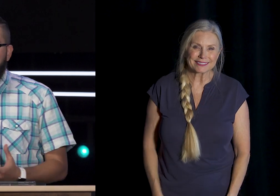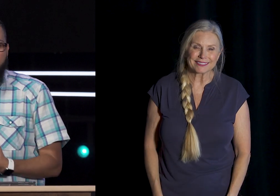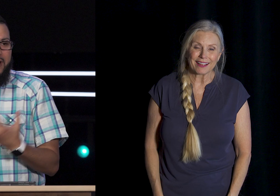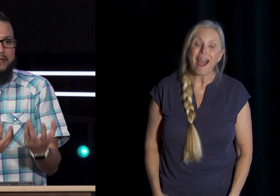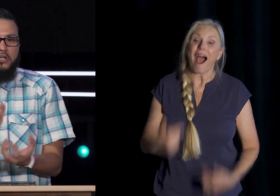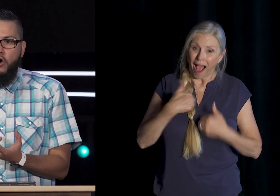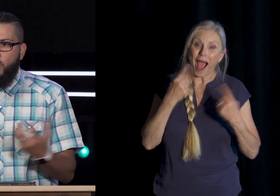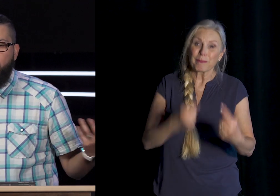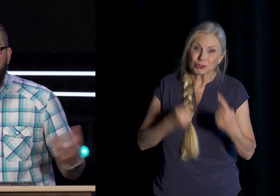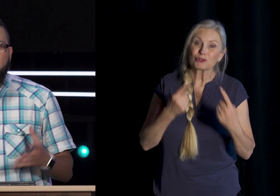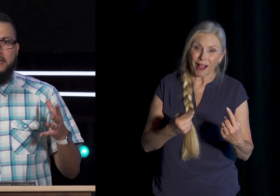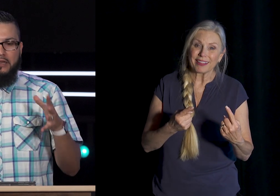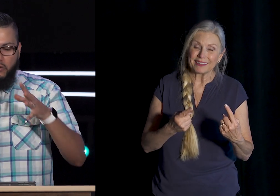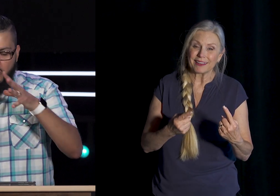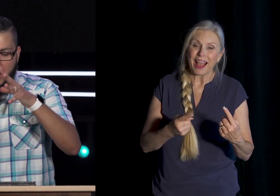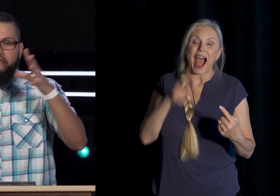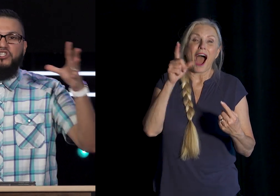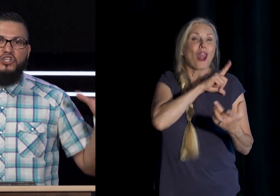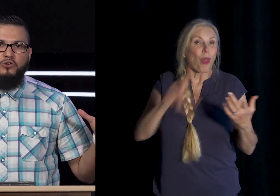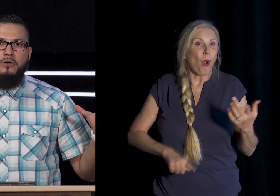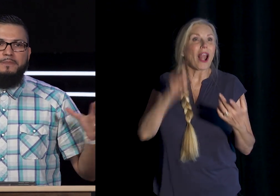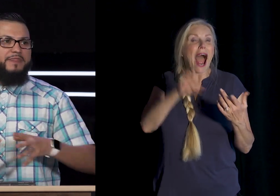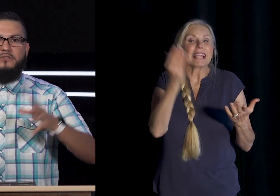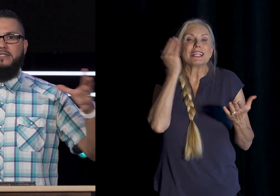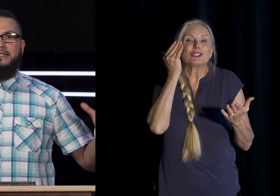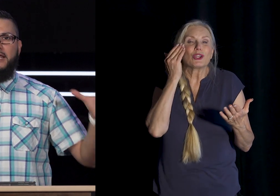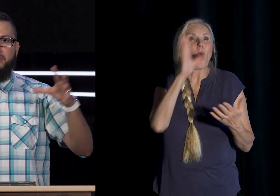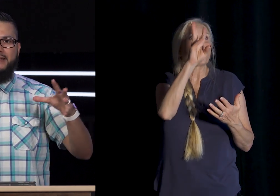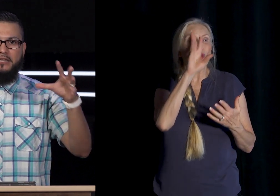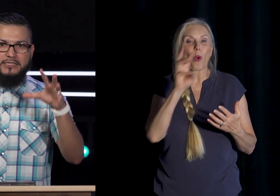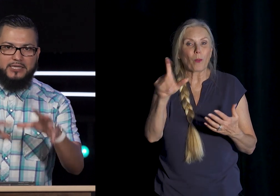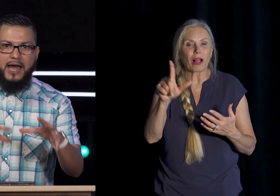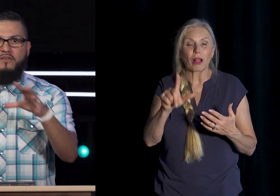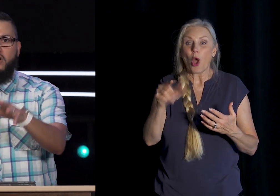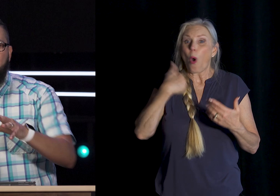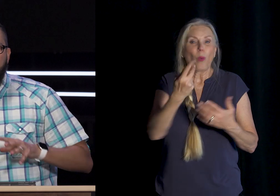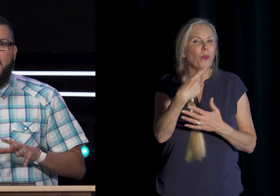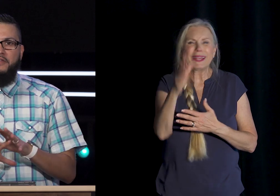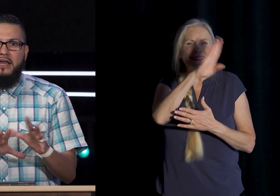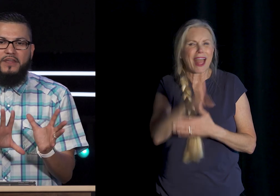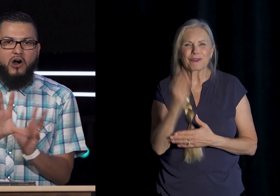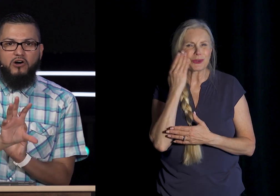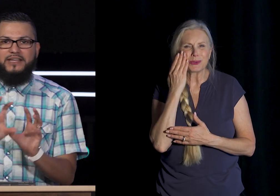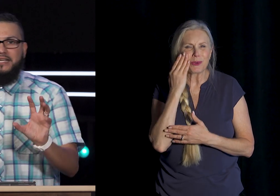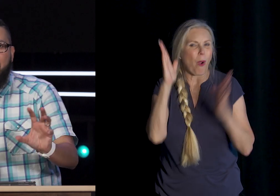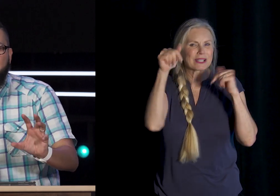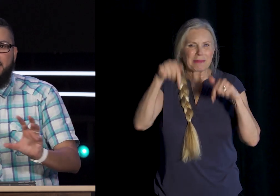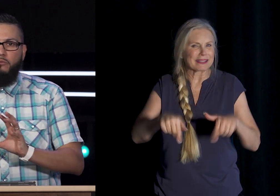Like Lord I Need To Know What Your Will Is Lord None Of Us Knew That This Was Going To Take Place In This Time Of Our Lifestyle That All These Guidelines And